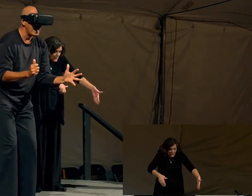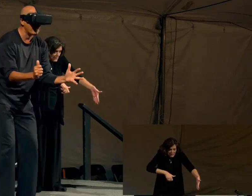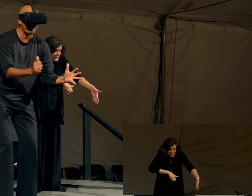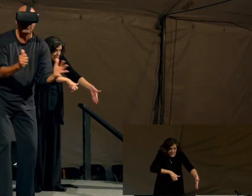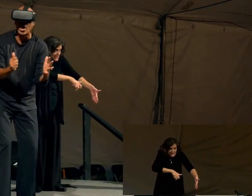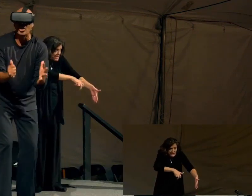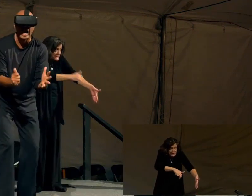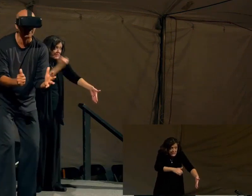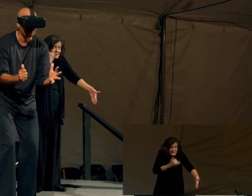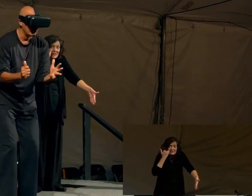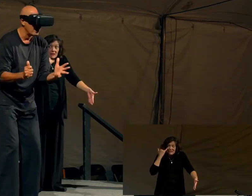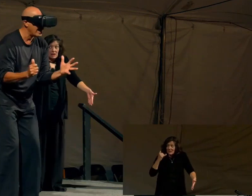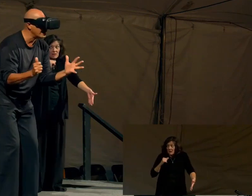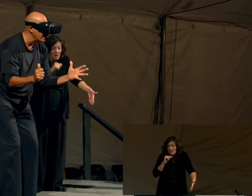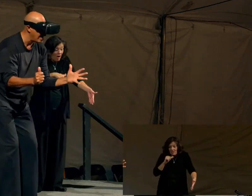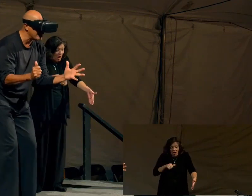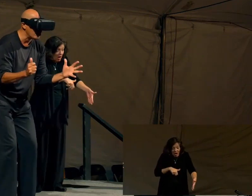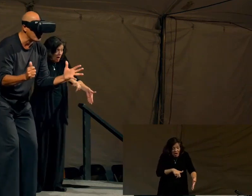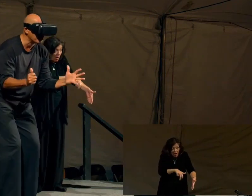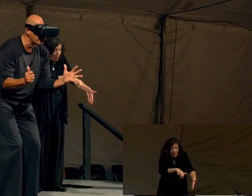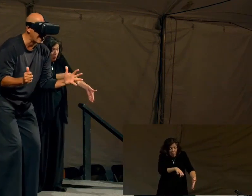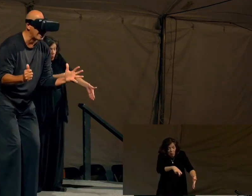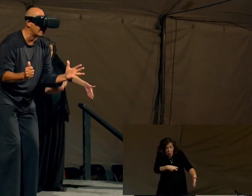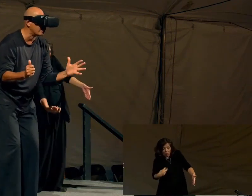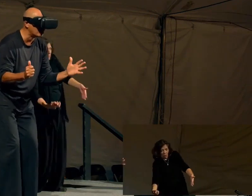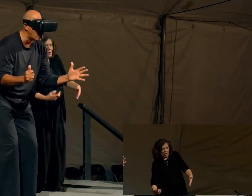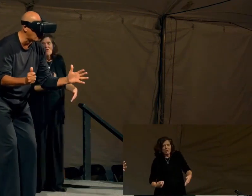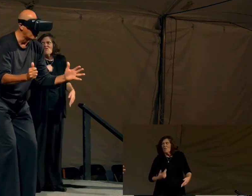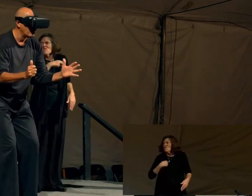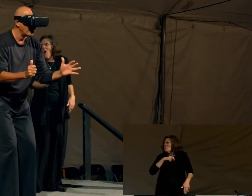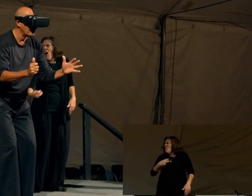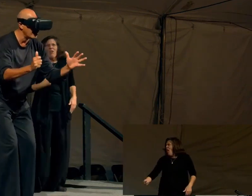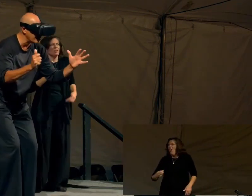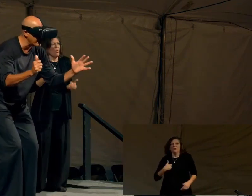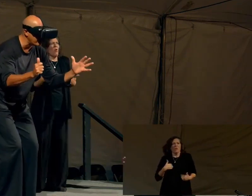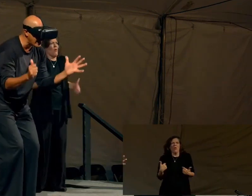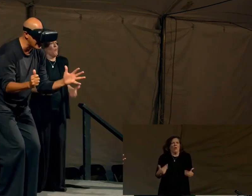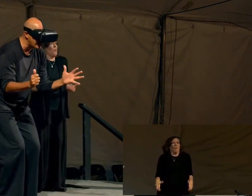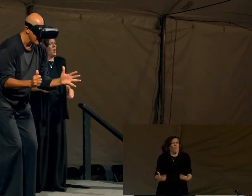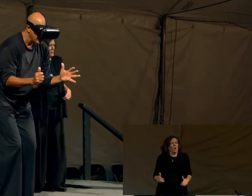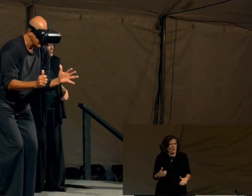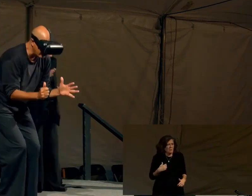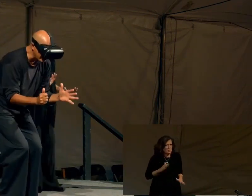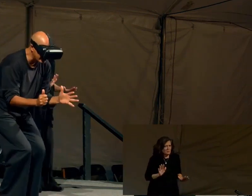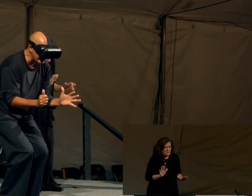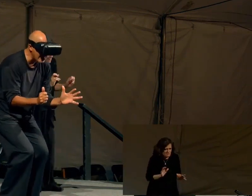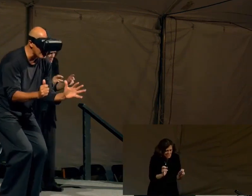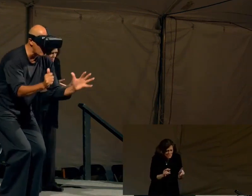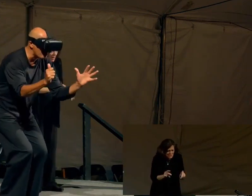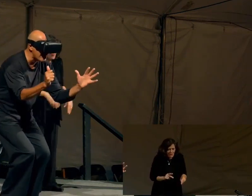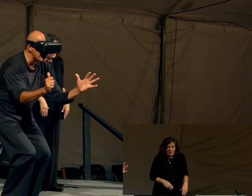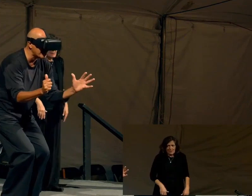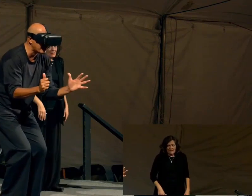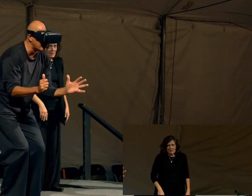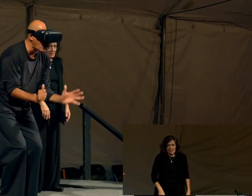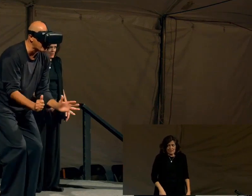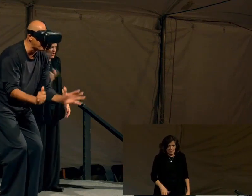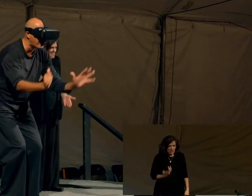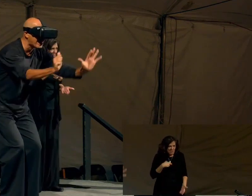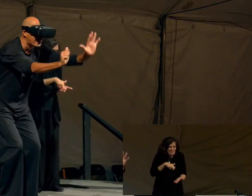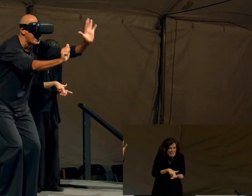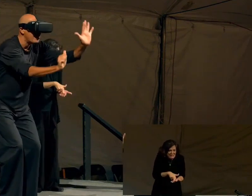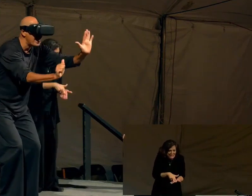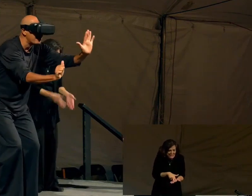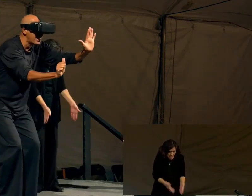off I'm like fall off I don't want to do that he goes no I'm like okay so I stay on my knees and